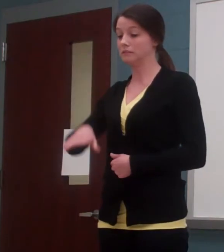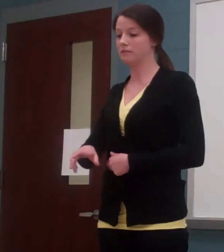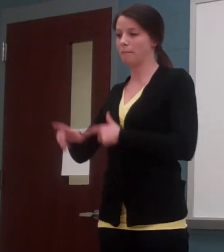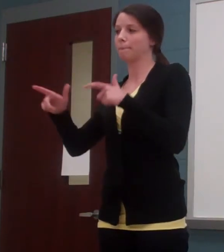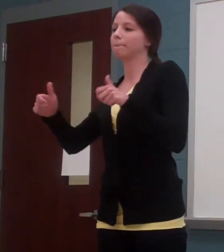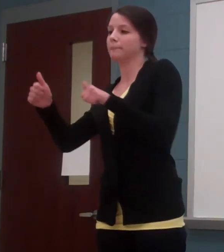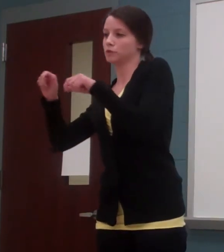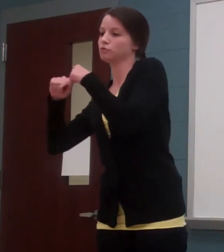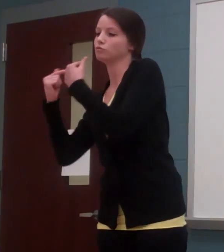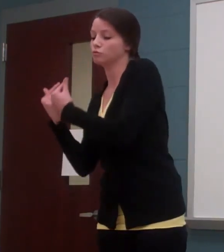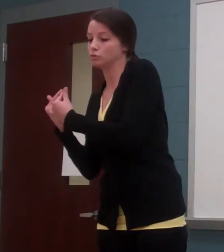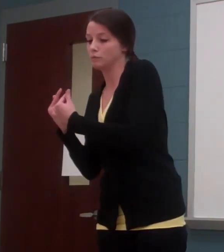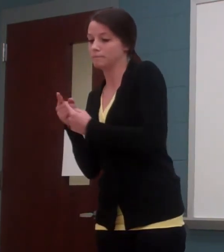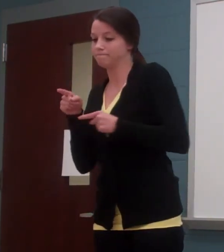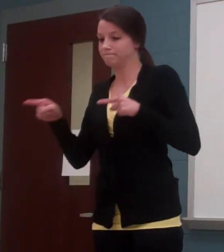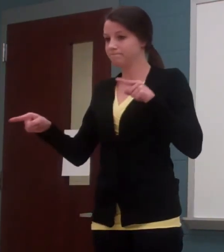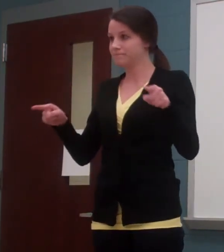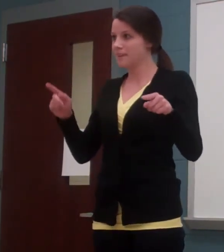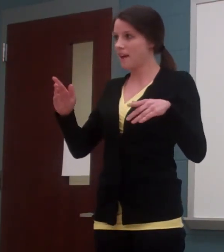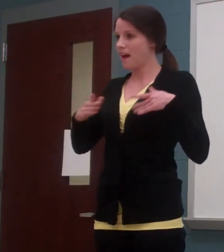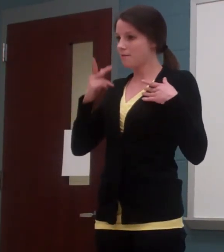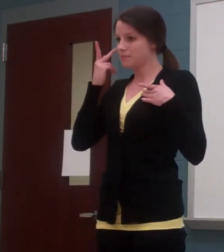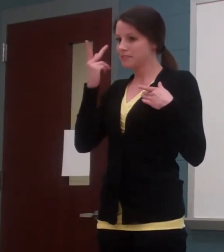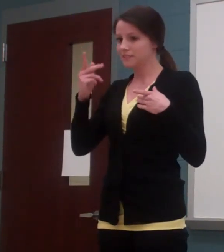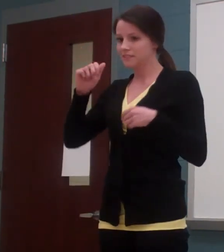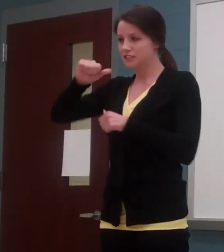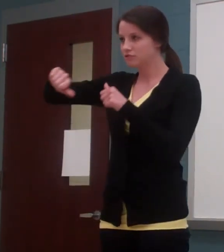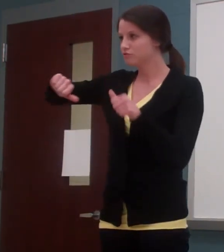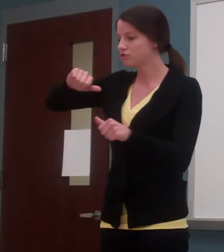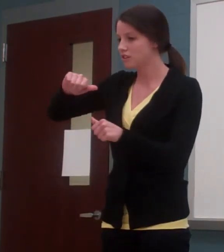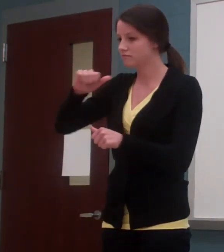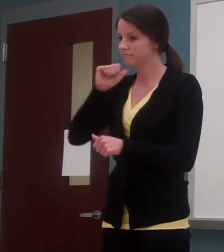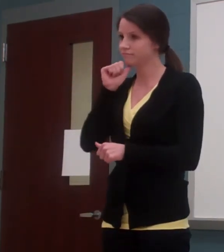This might be the first time one group would have seen another in a month.